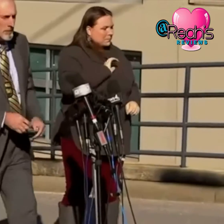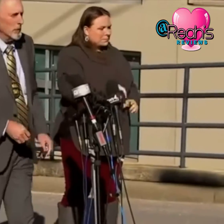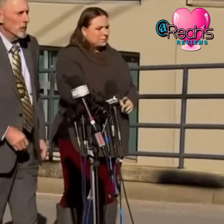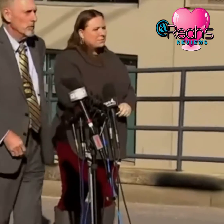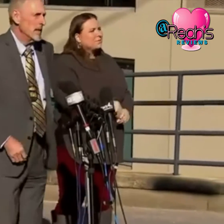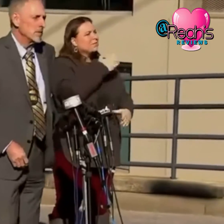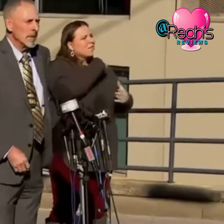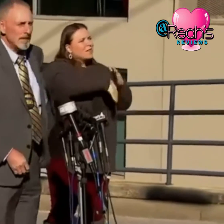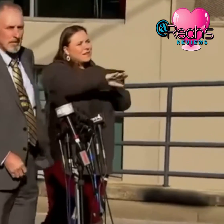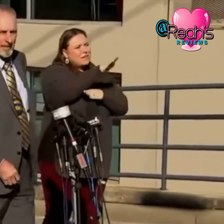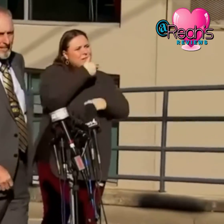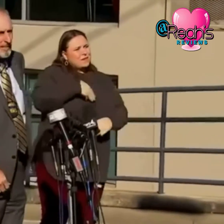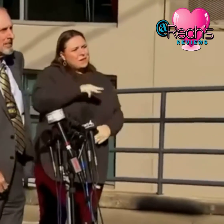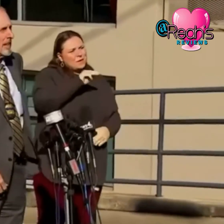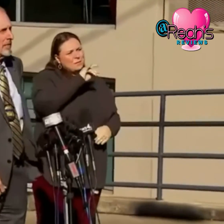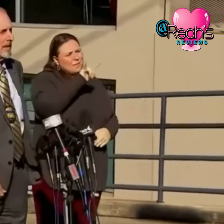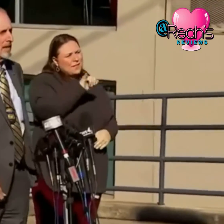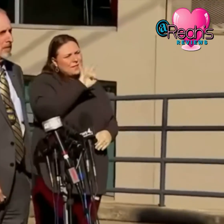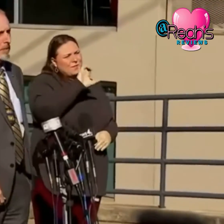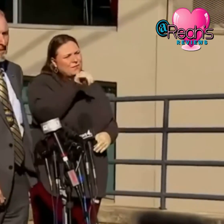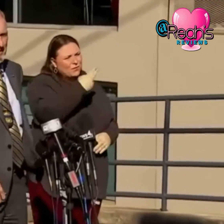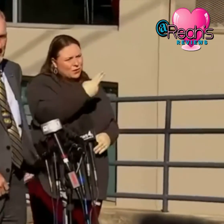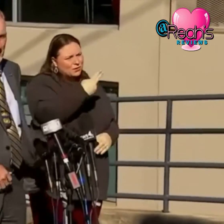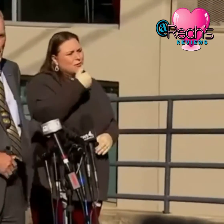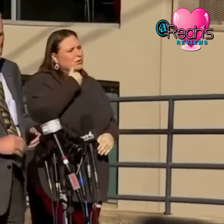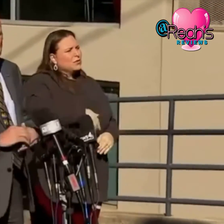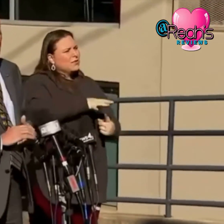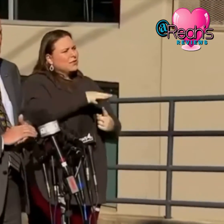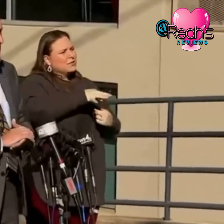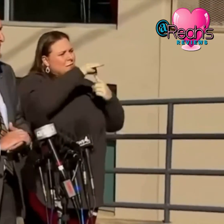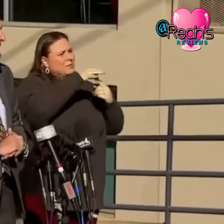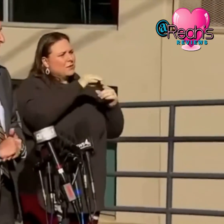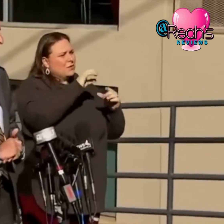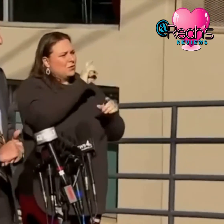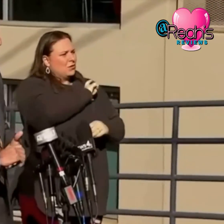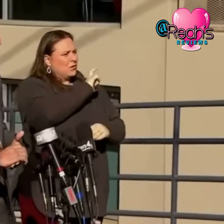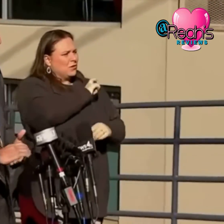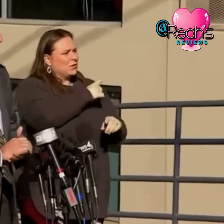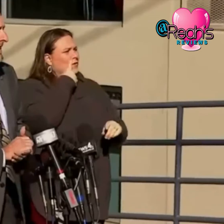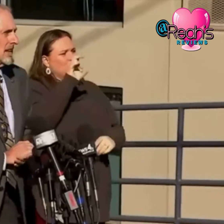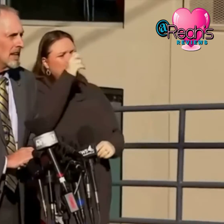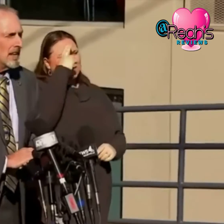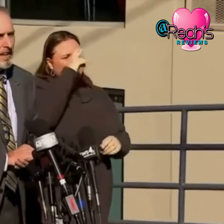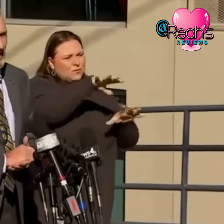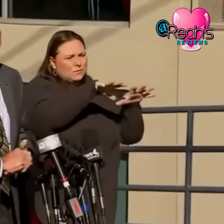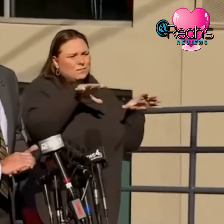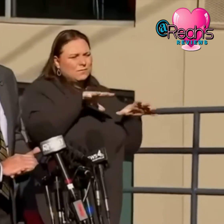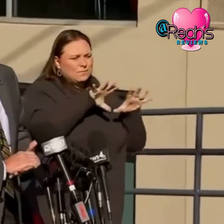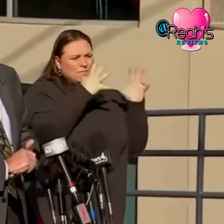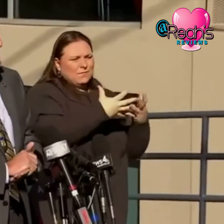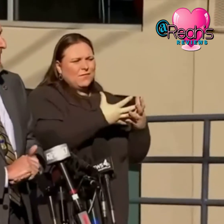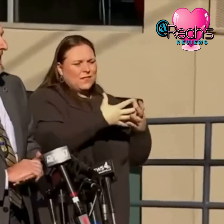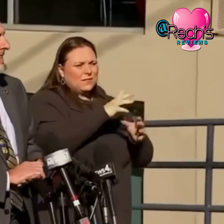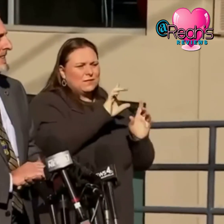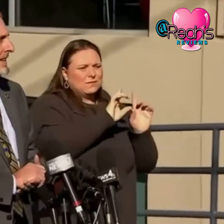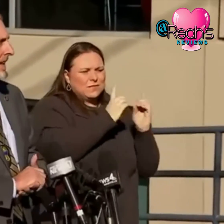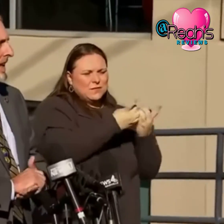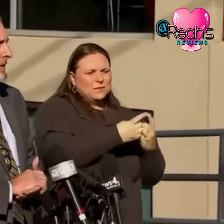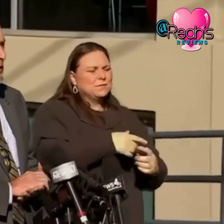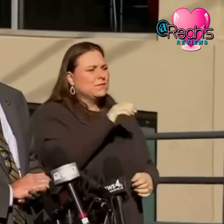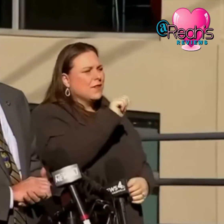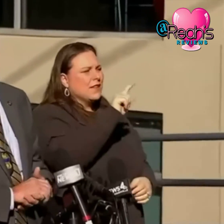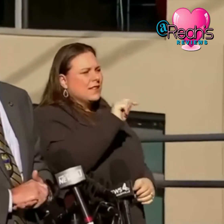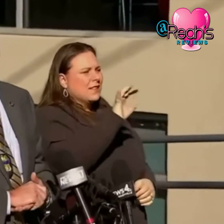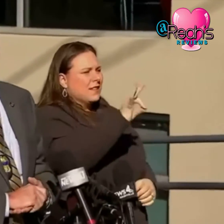good afternoon my name is mickey french i'm the special agent in charge for the nashville field division atf has